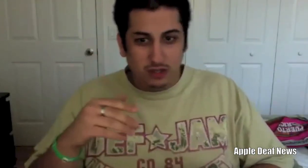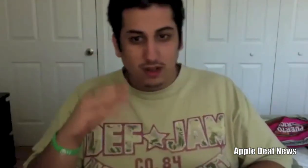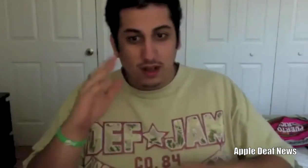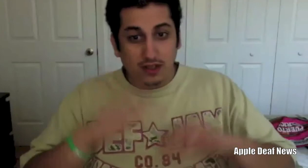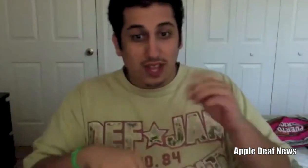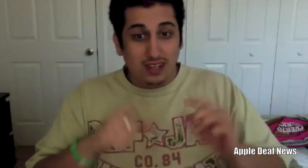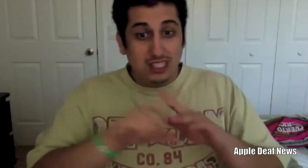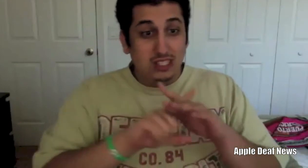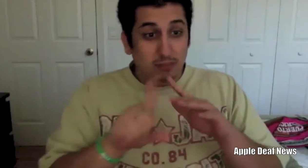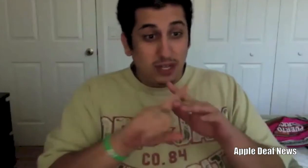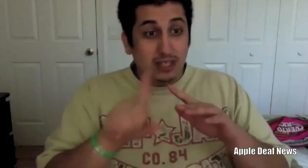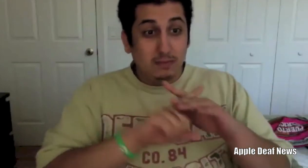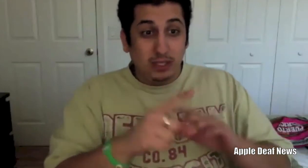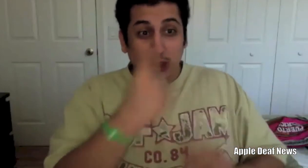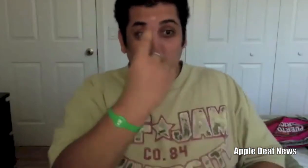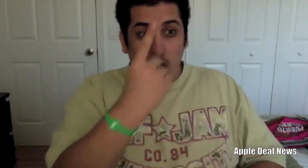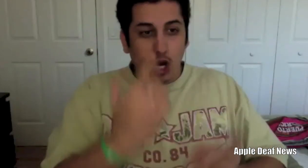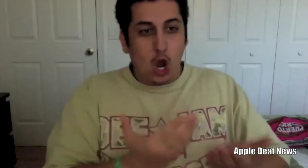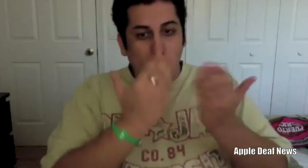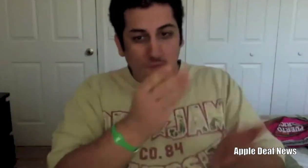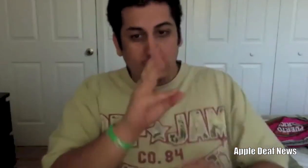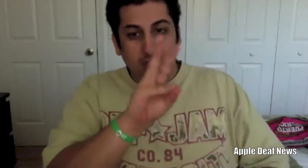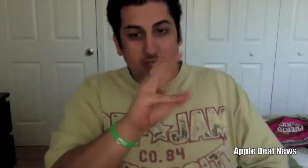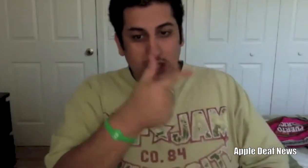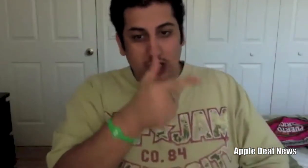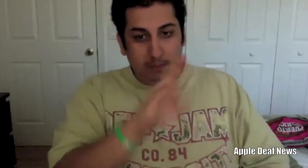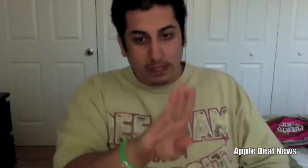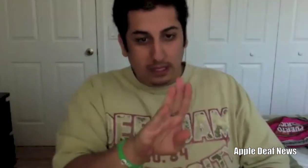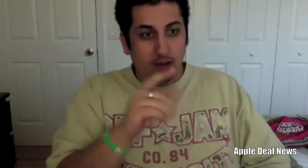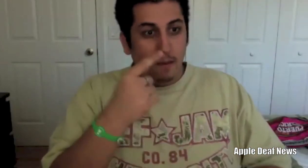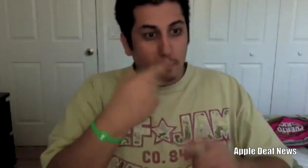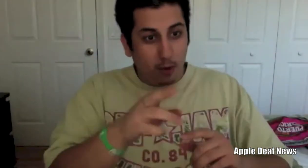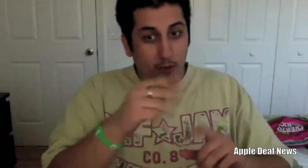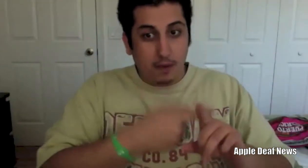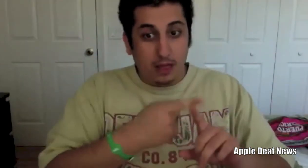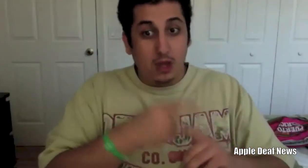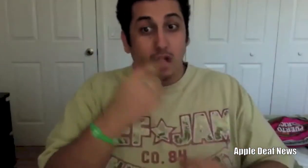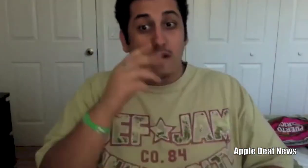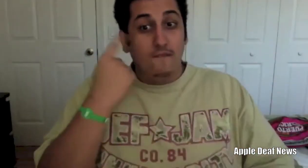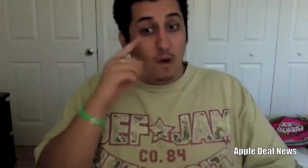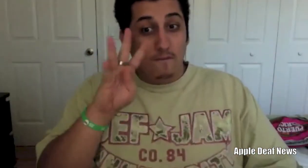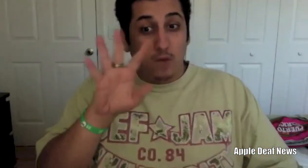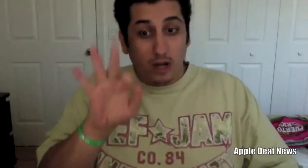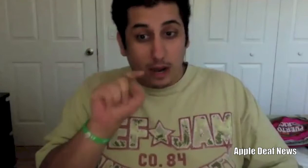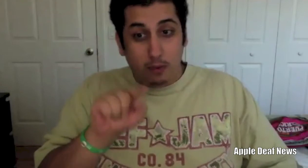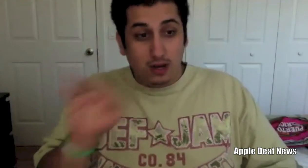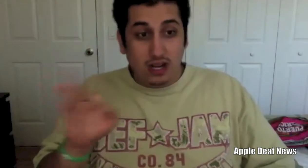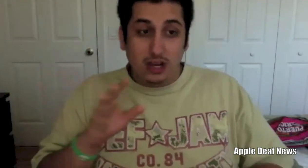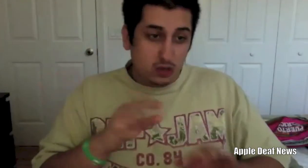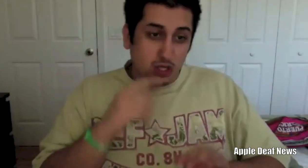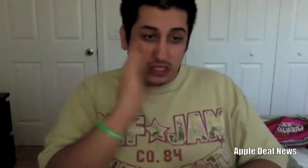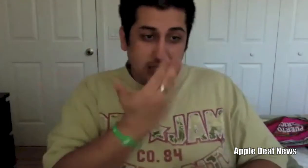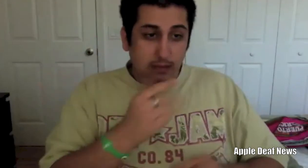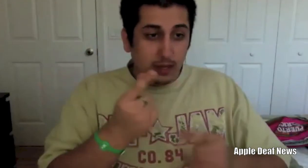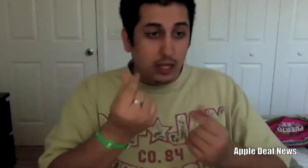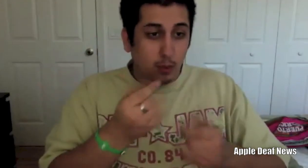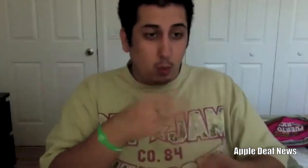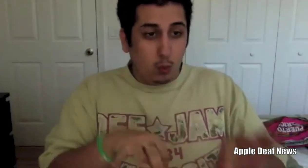And Spring, we want to offer $60.00 per month. For $49.99, it seems a little bit